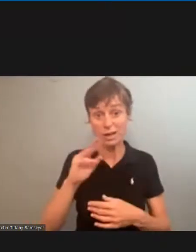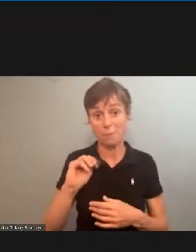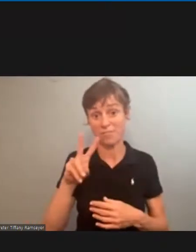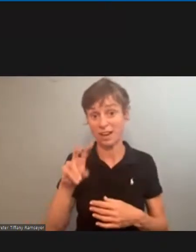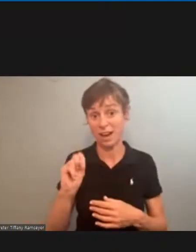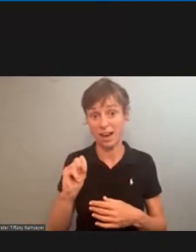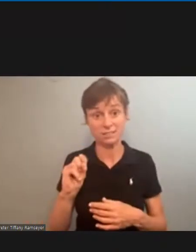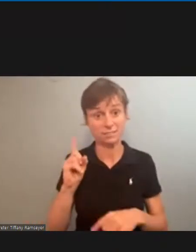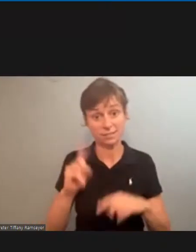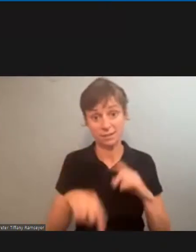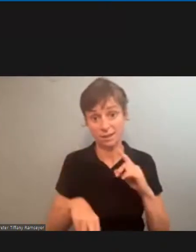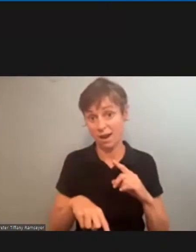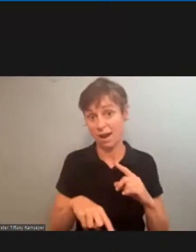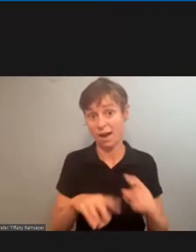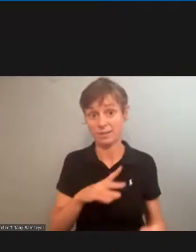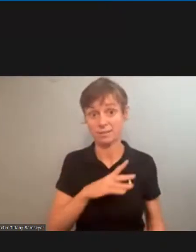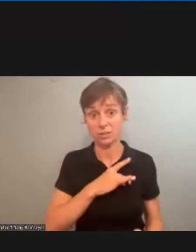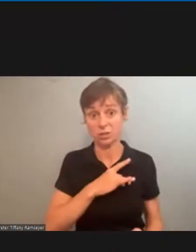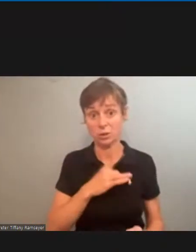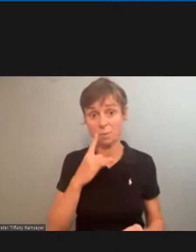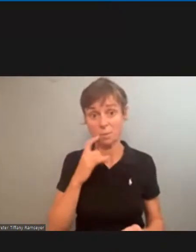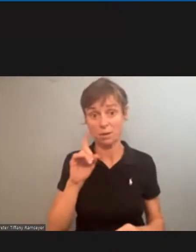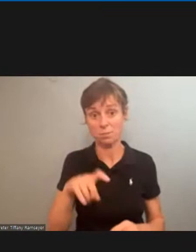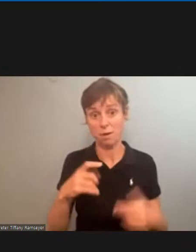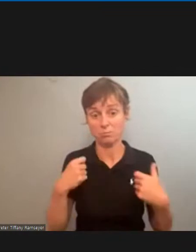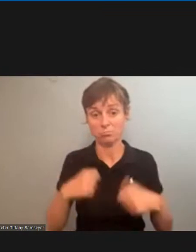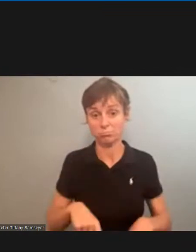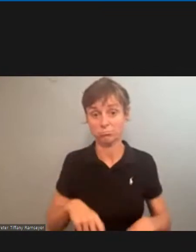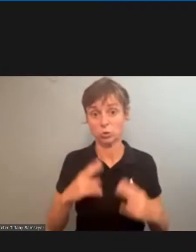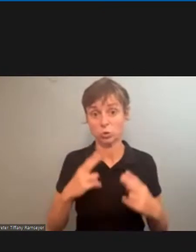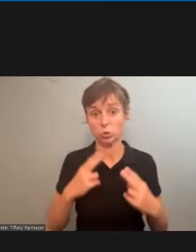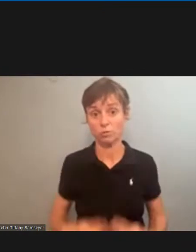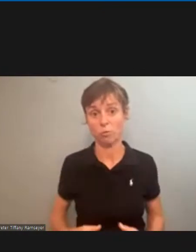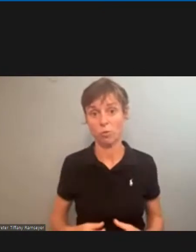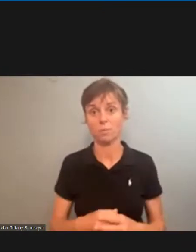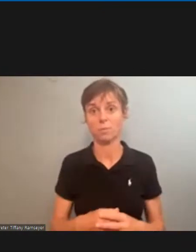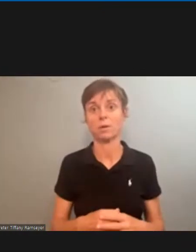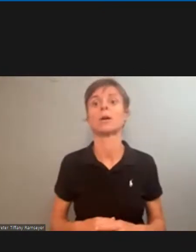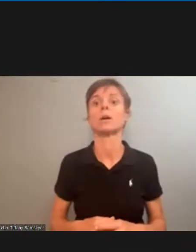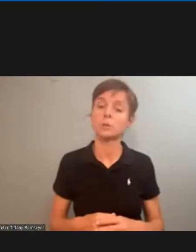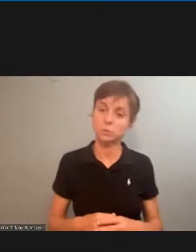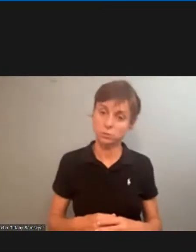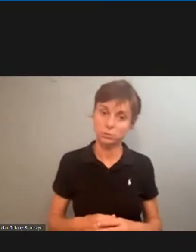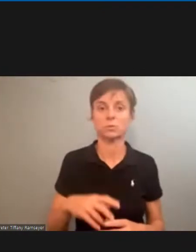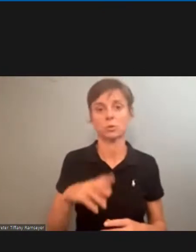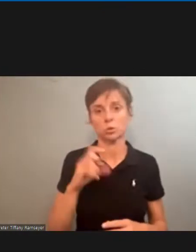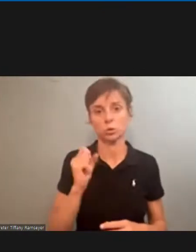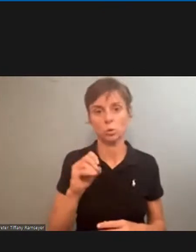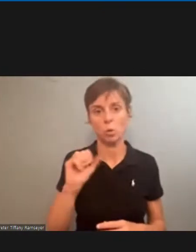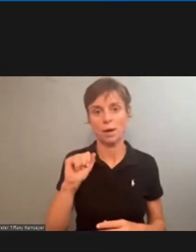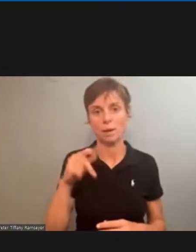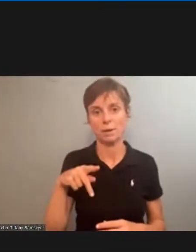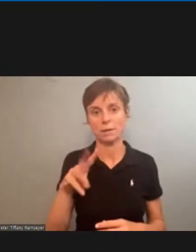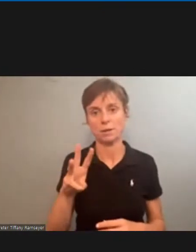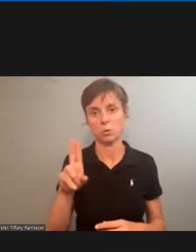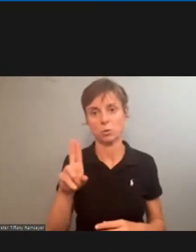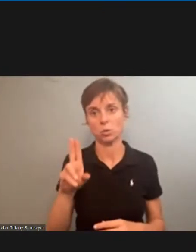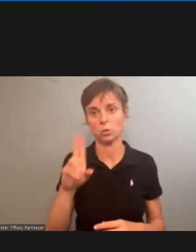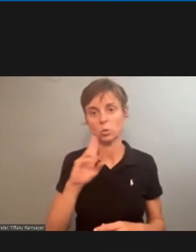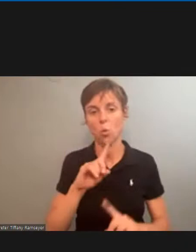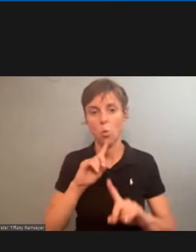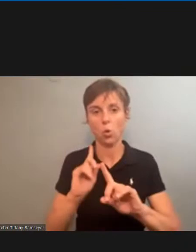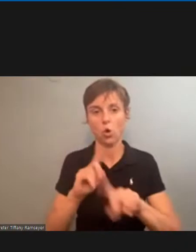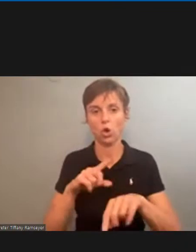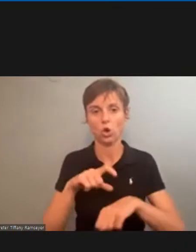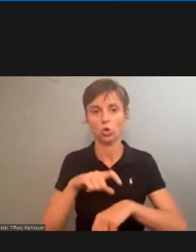you cannot wear a sticker because you have to wear your uniform so along those lines if apw has ordered wristbands